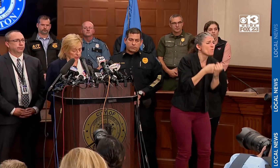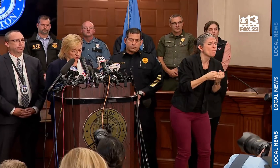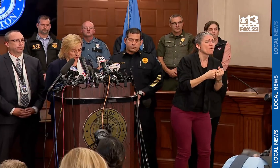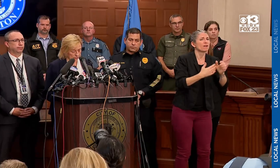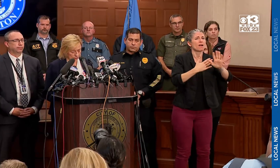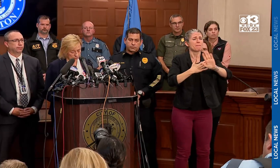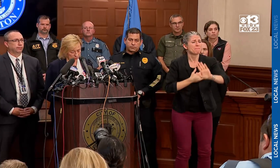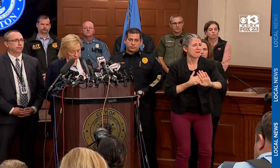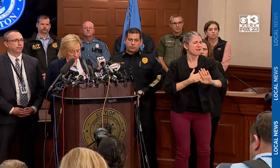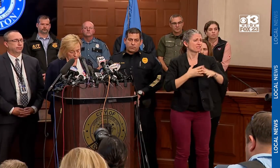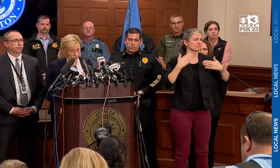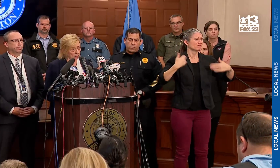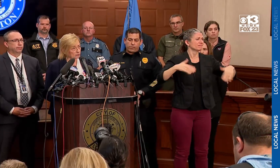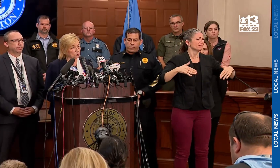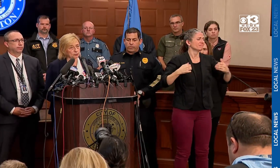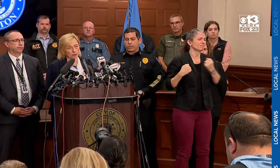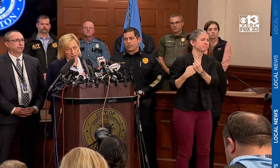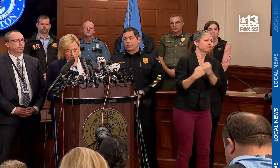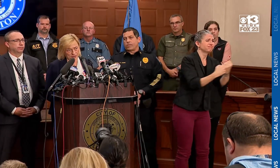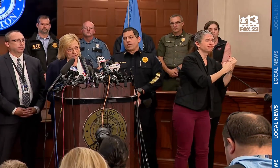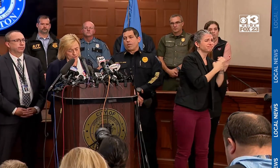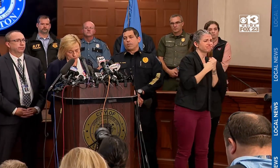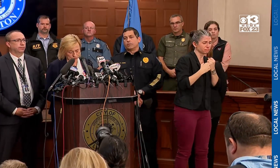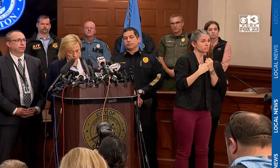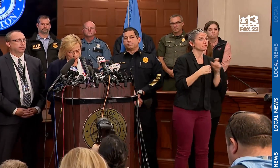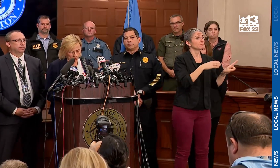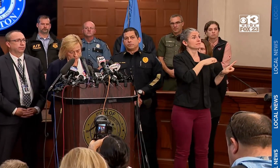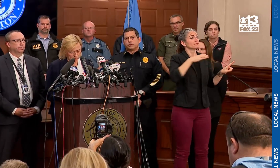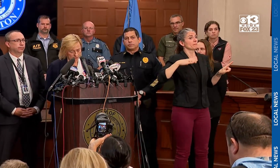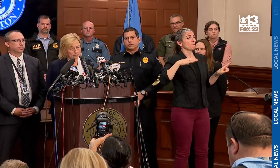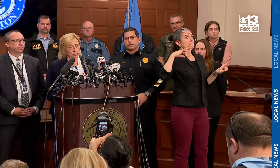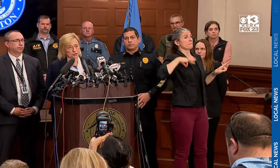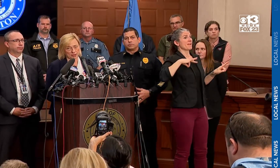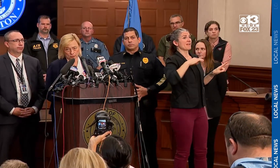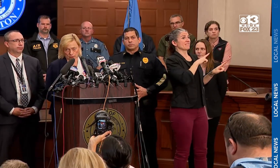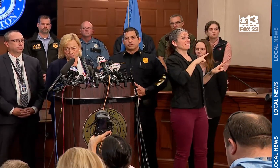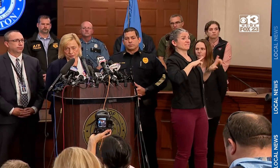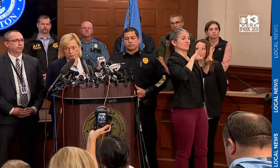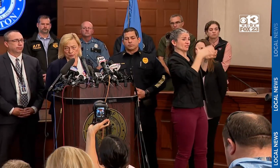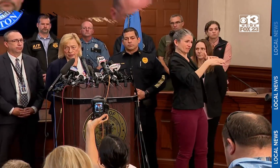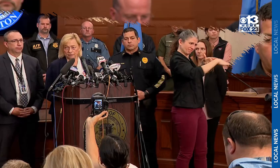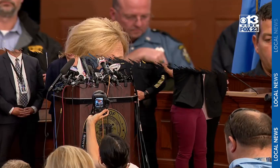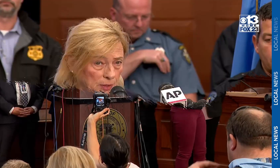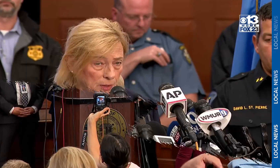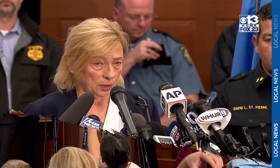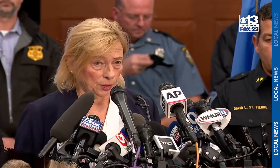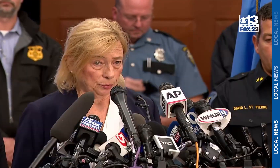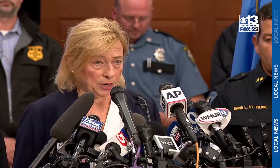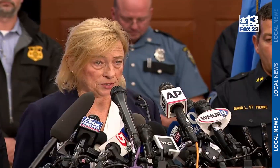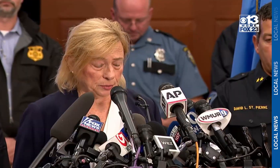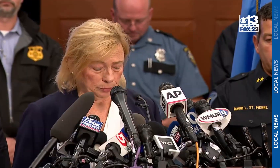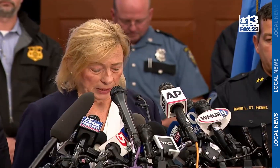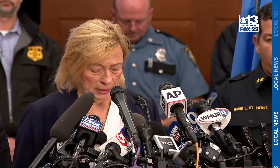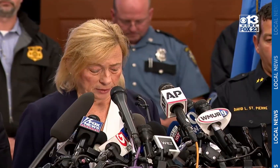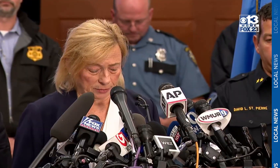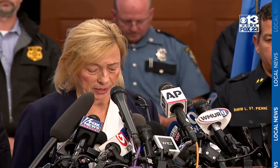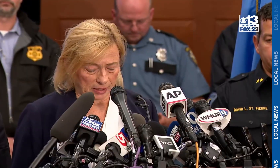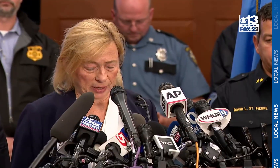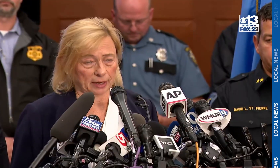than English. And Thibodeau says even when interpreters were available, they were sometimes accidentally cut out of frame during police